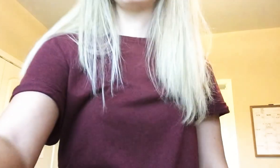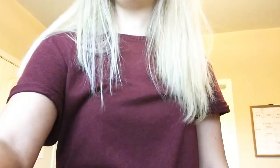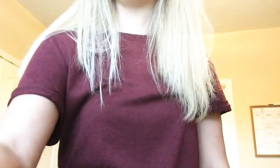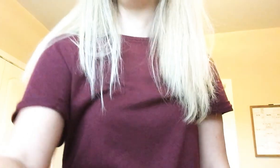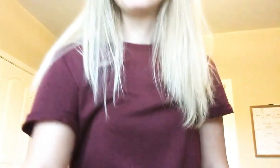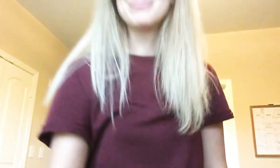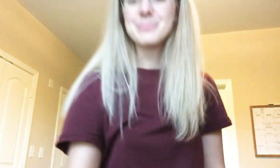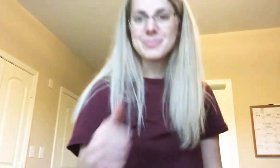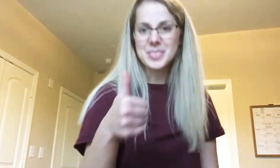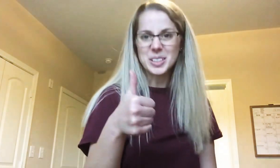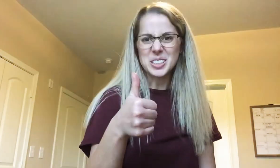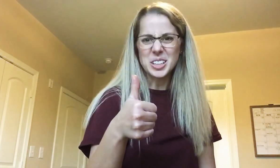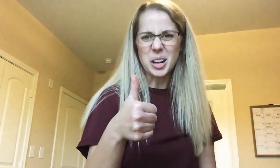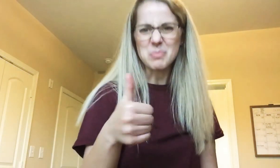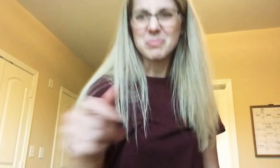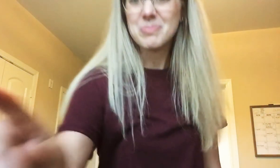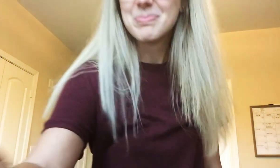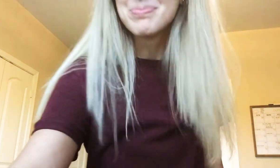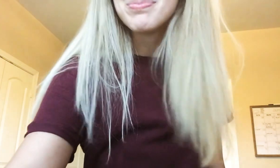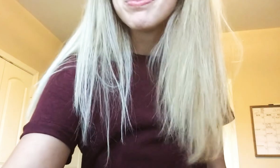Good job. Now